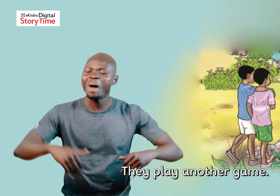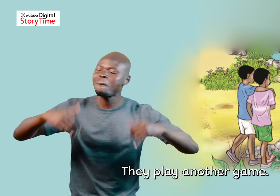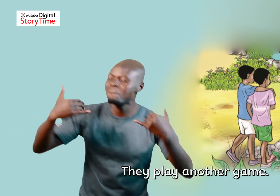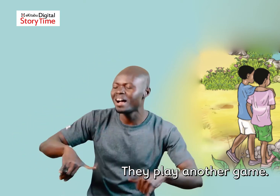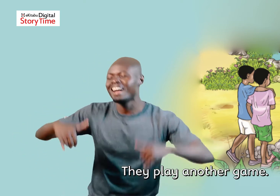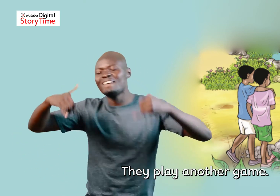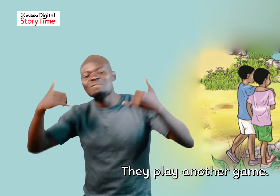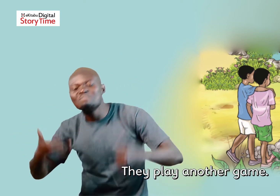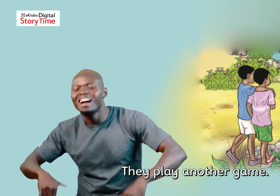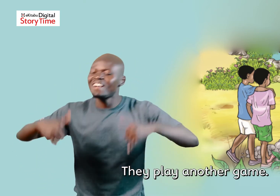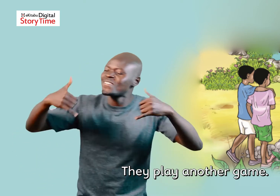They play another game